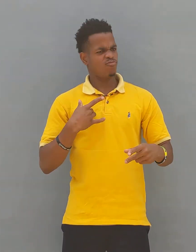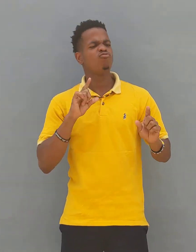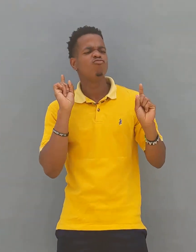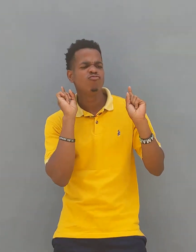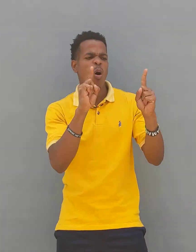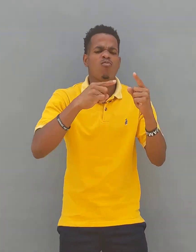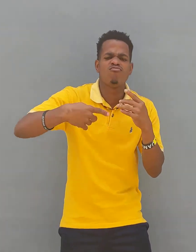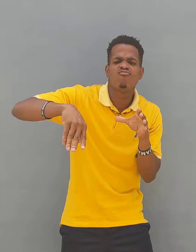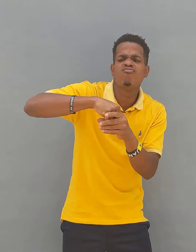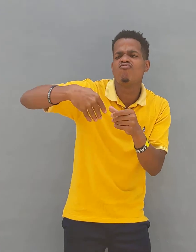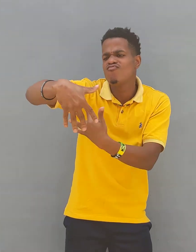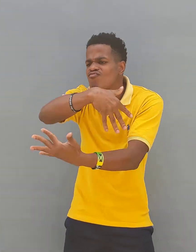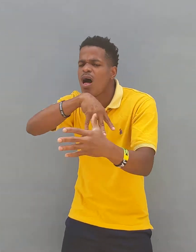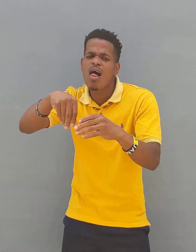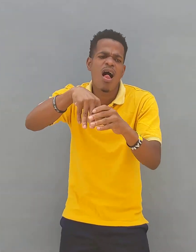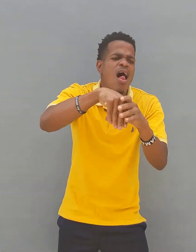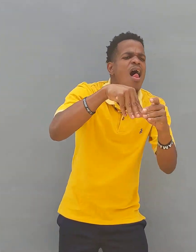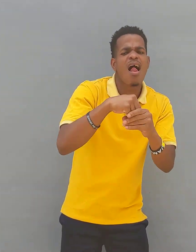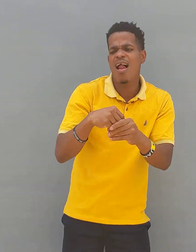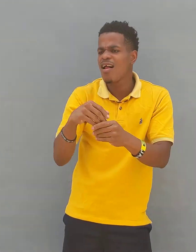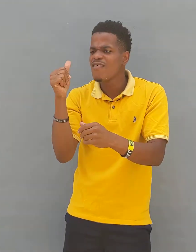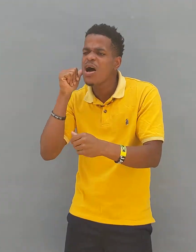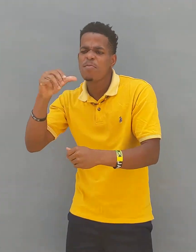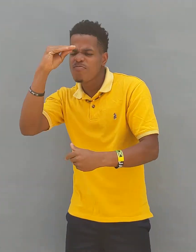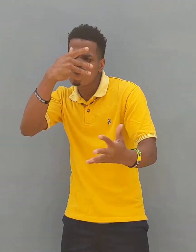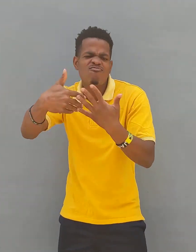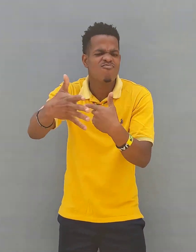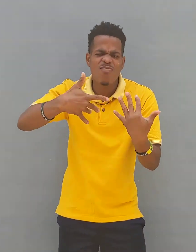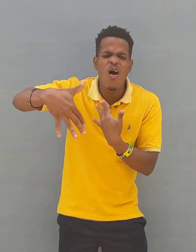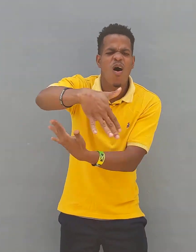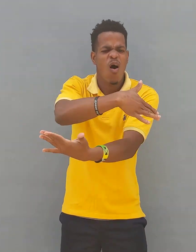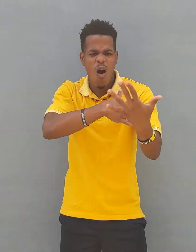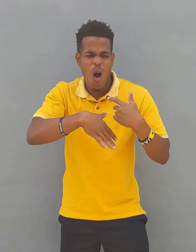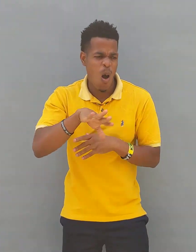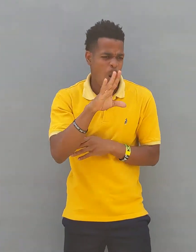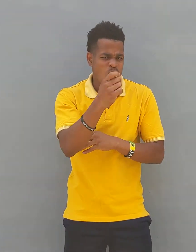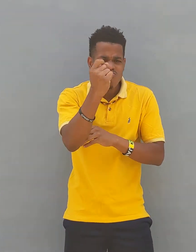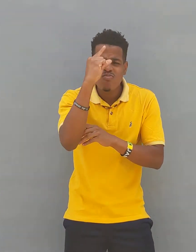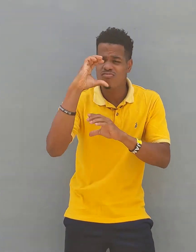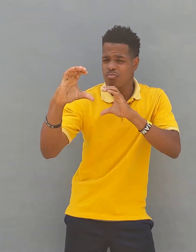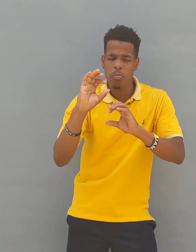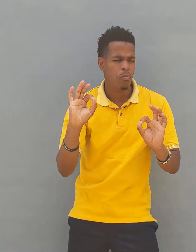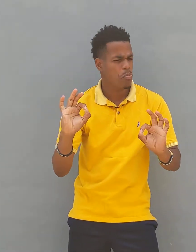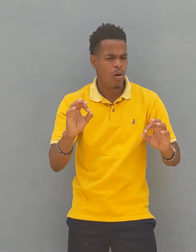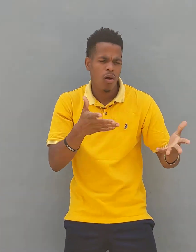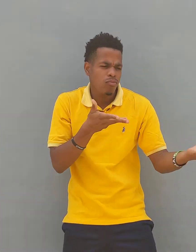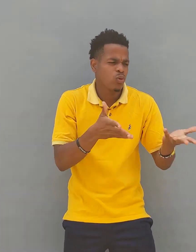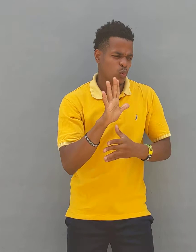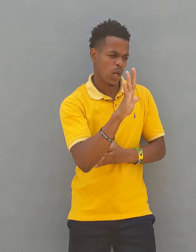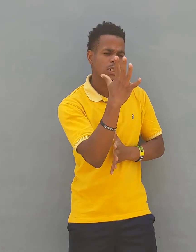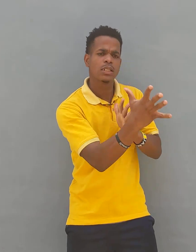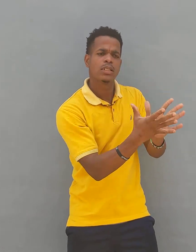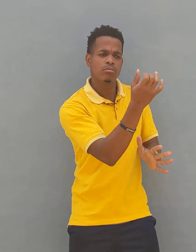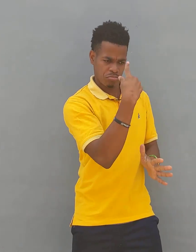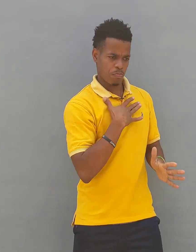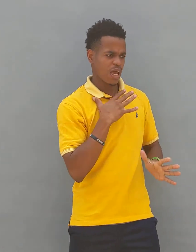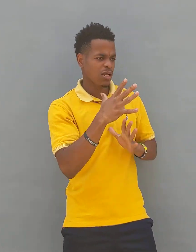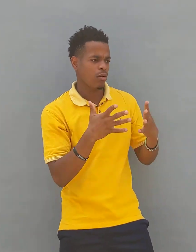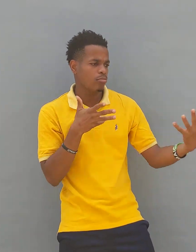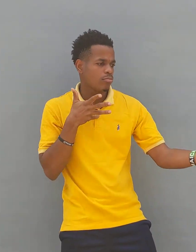And we got to go and just hang out, go to their classes, and just meet all these wonderful boys and girls. We got to